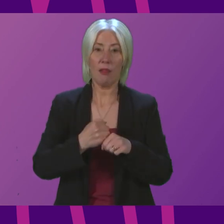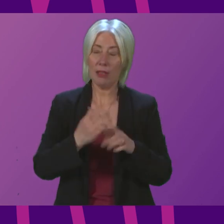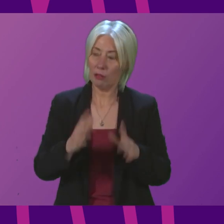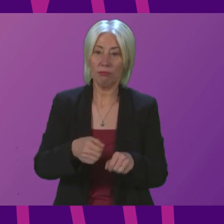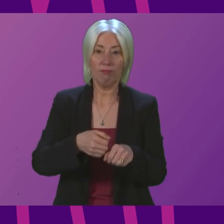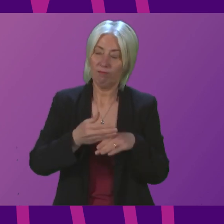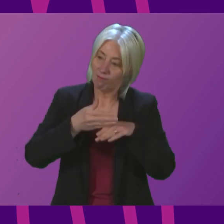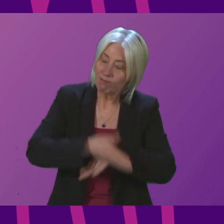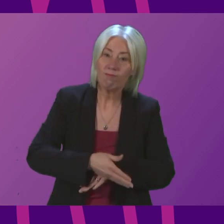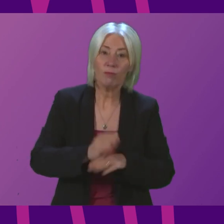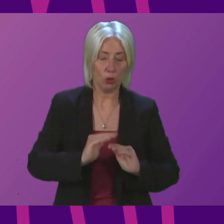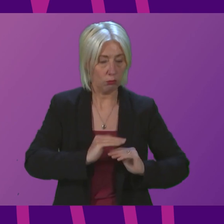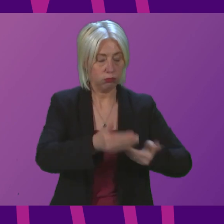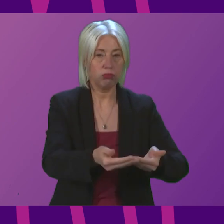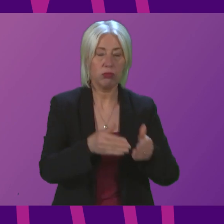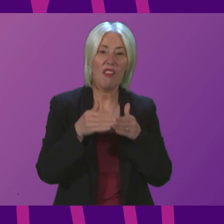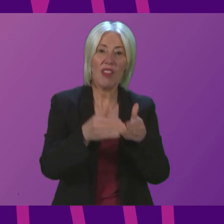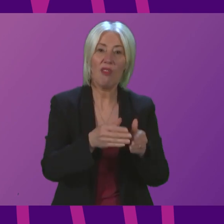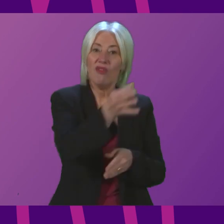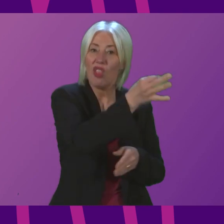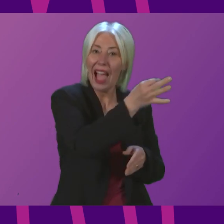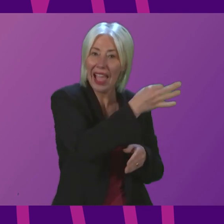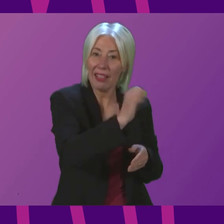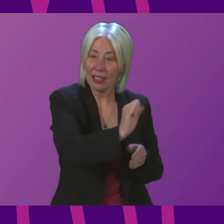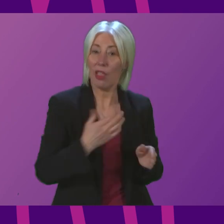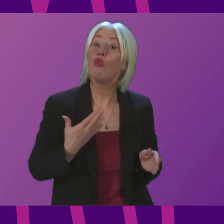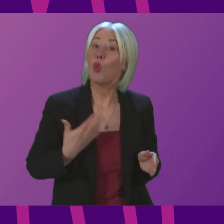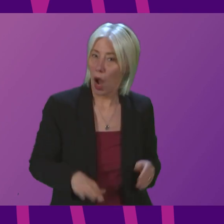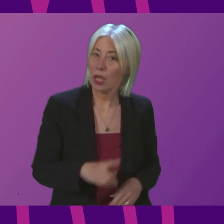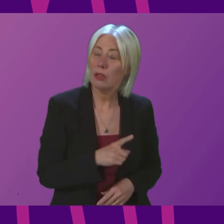to deliver ferries for island communities that were required,